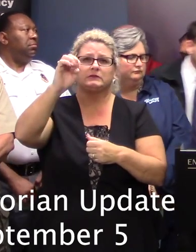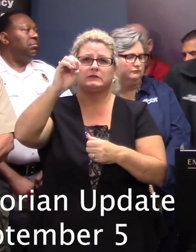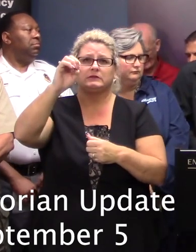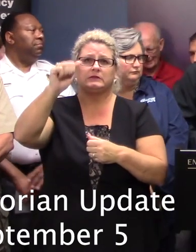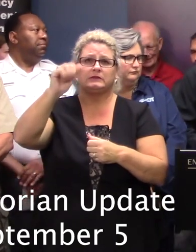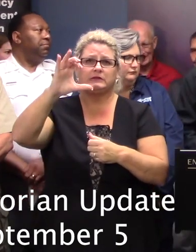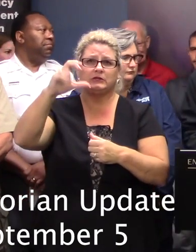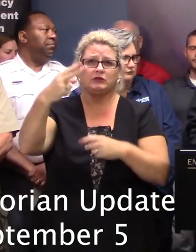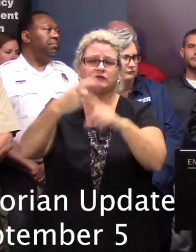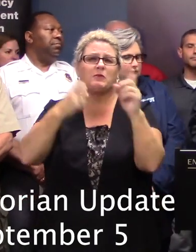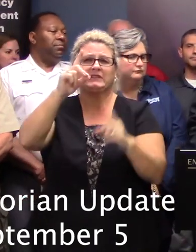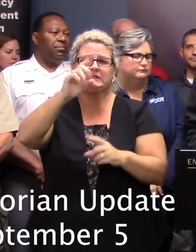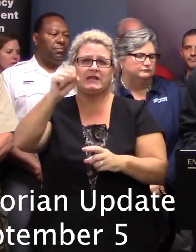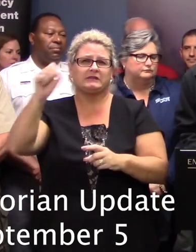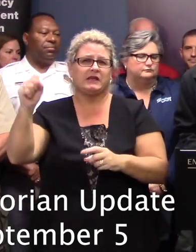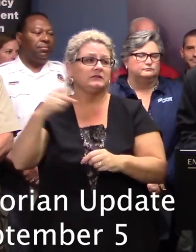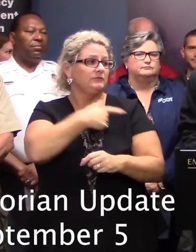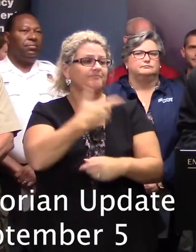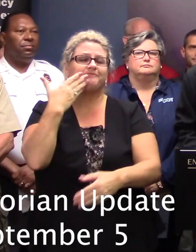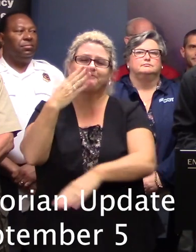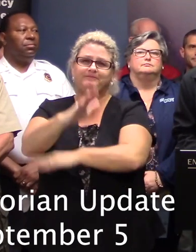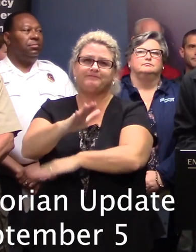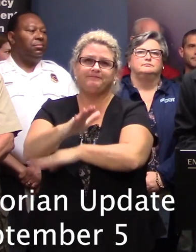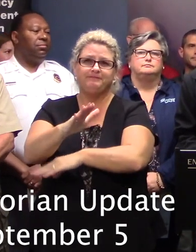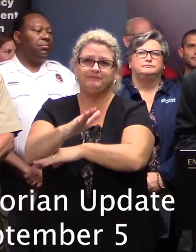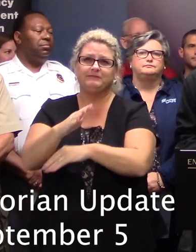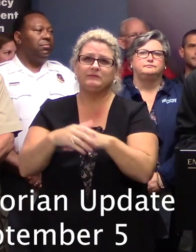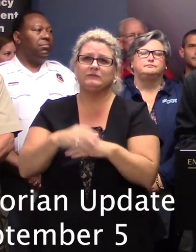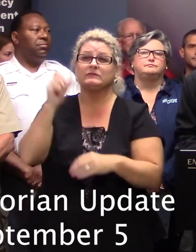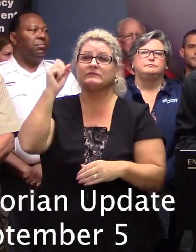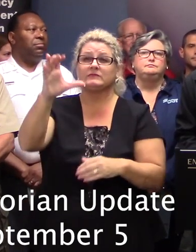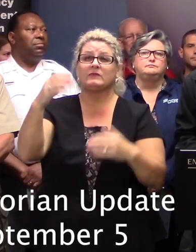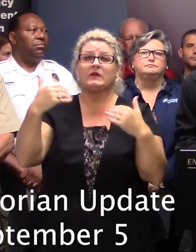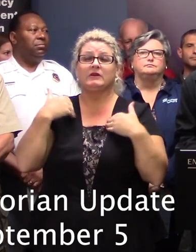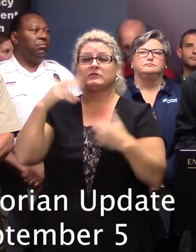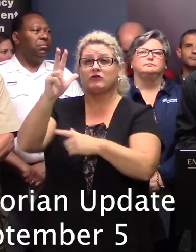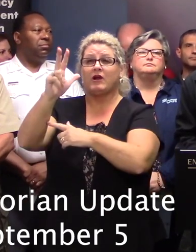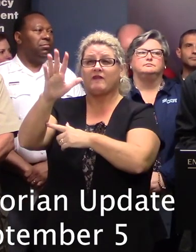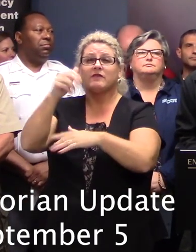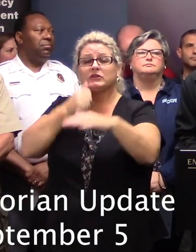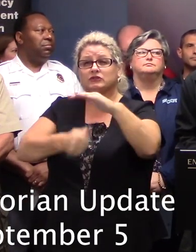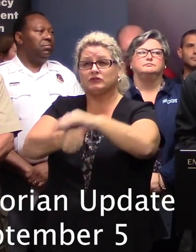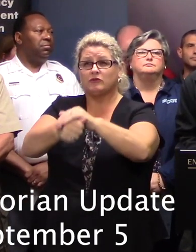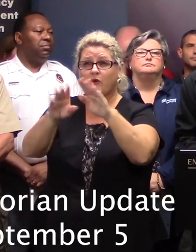Social Services. Thank you, Governor. Afternoon. At this time, South Carolina has 35 shelters open across the state.